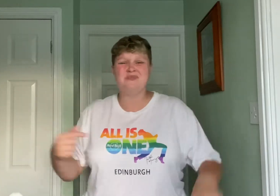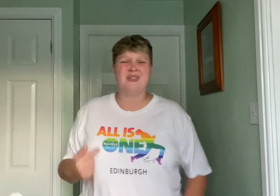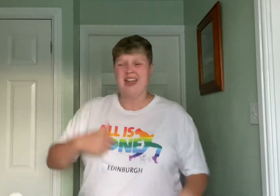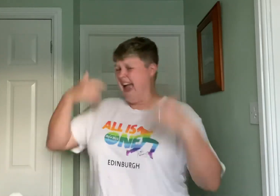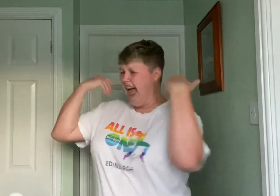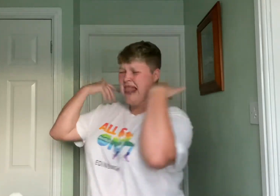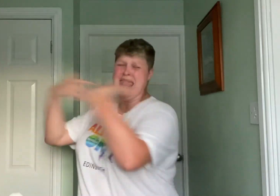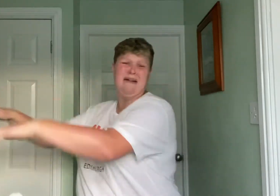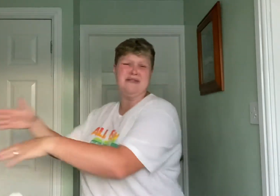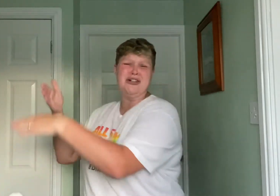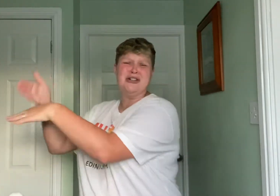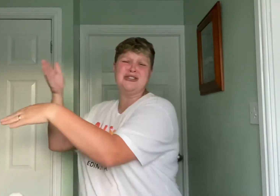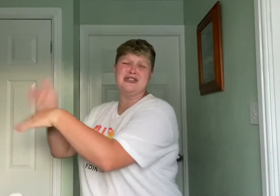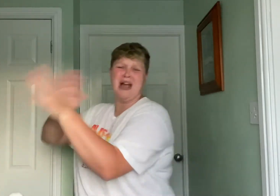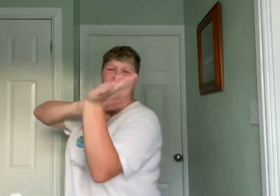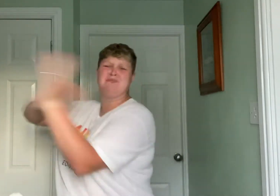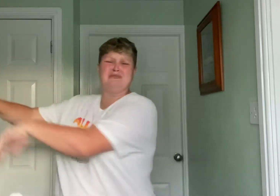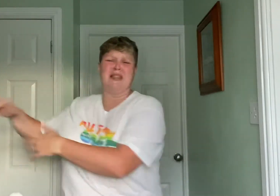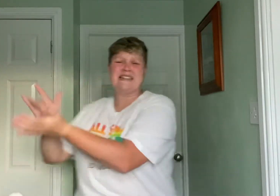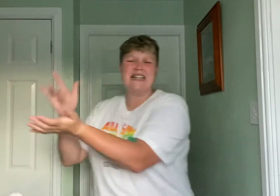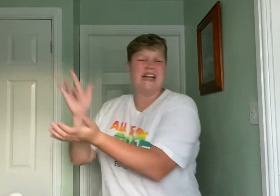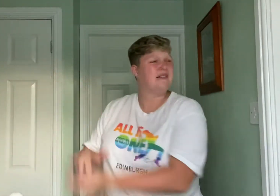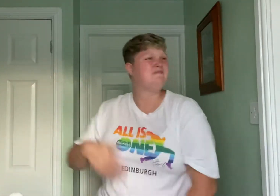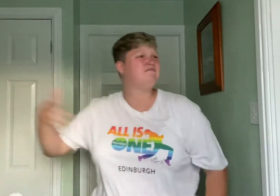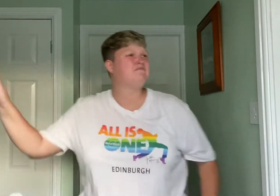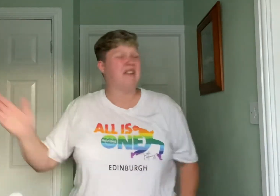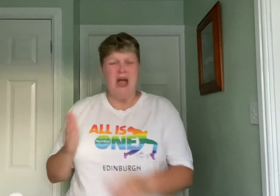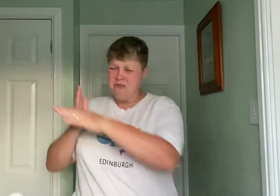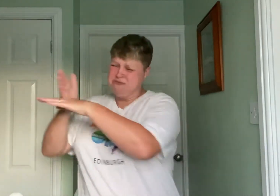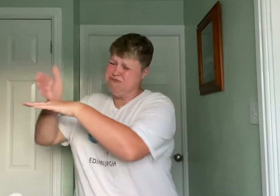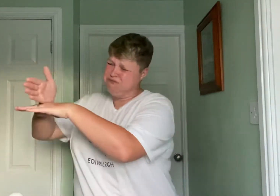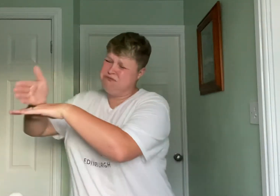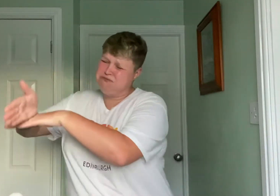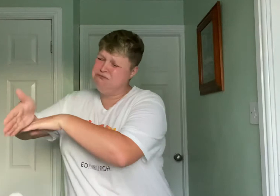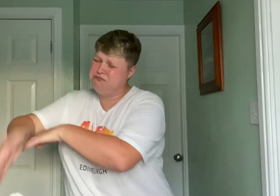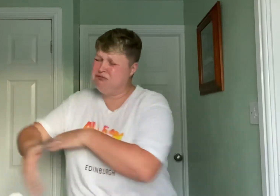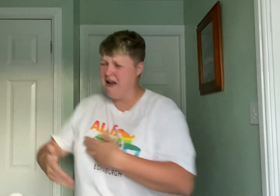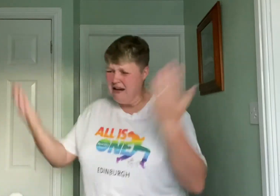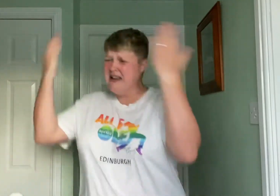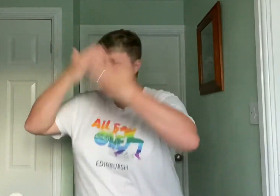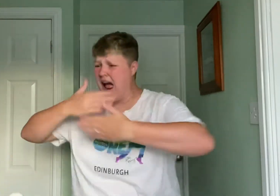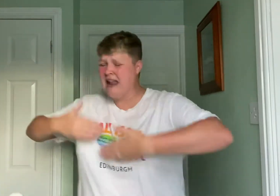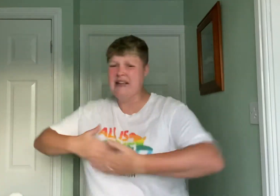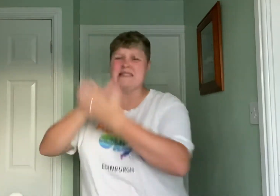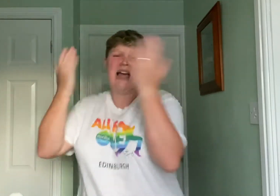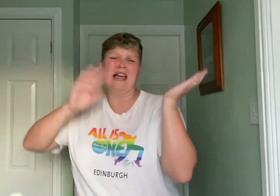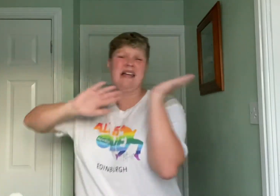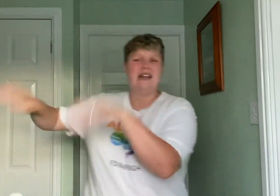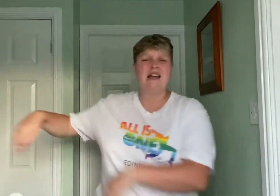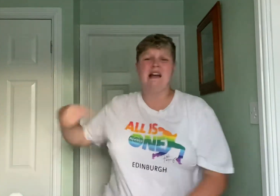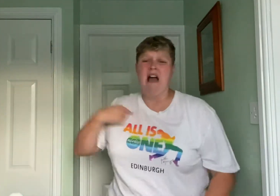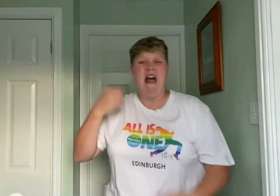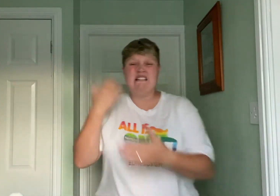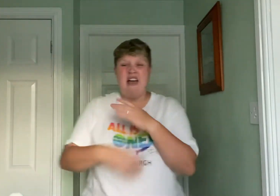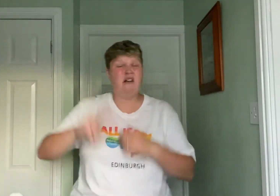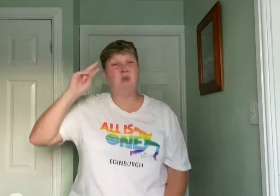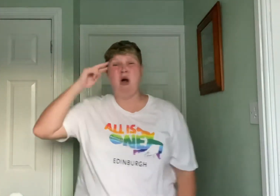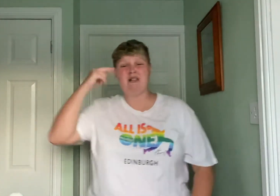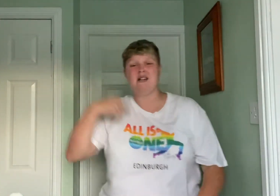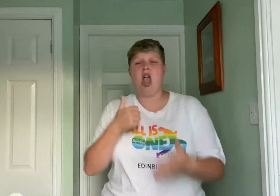I like the good job down in city, working for the man every night and day, and I never lost one